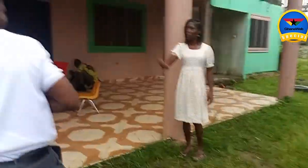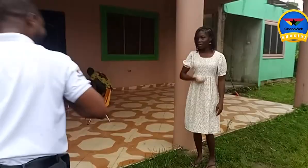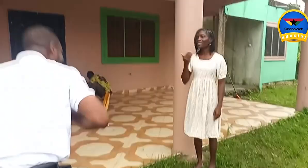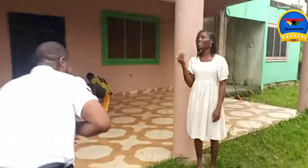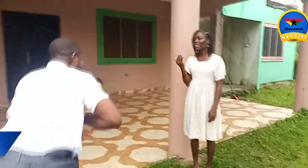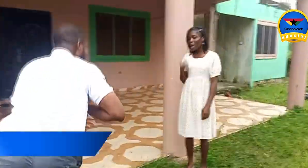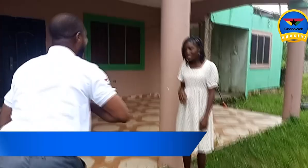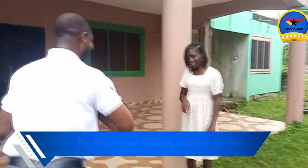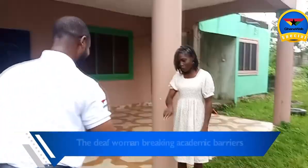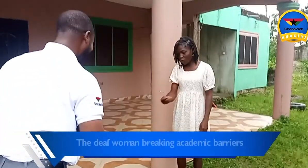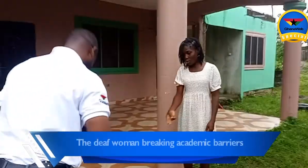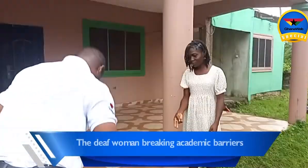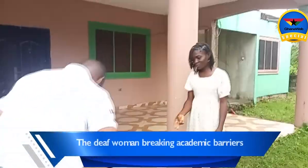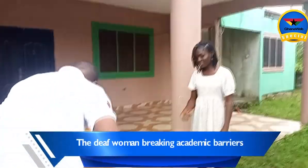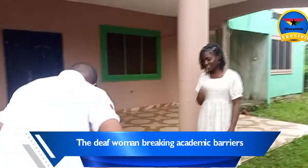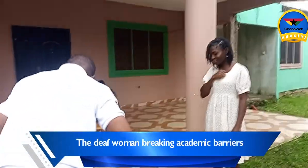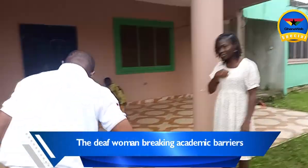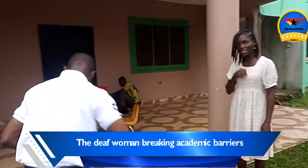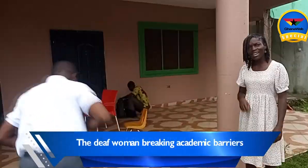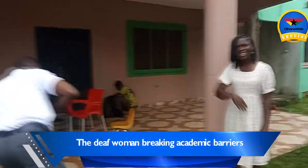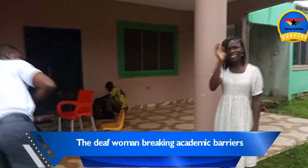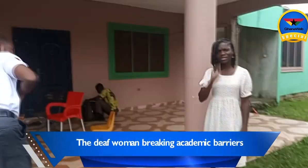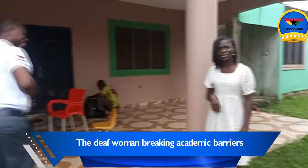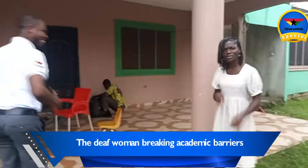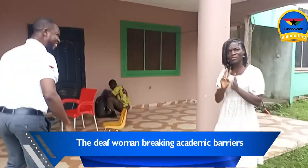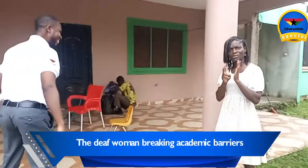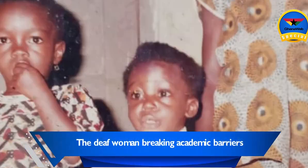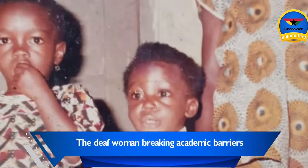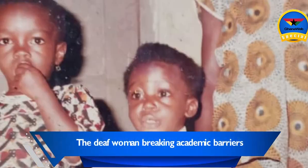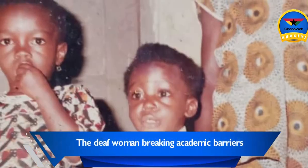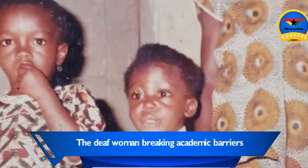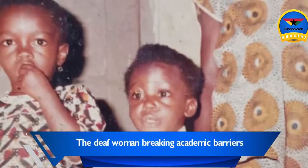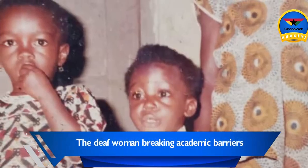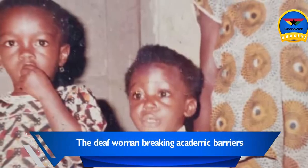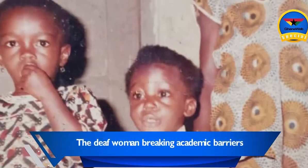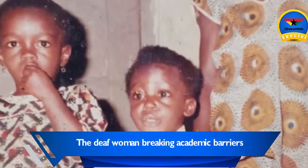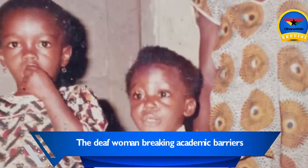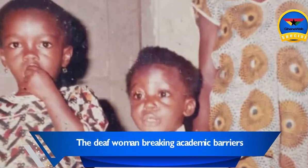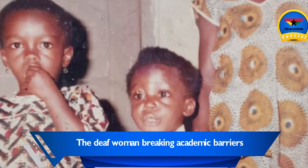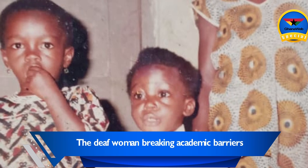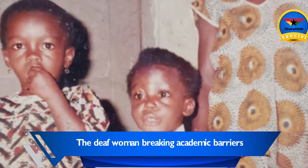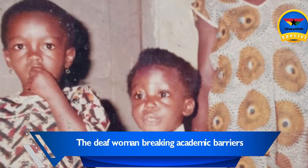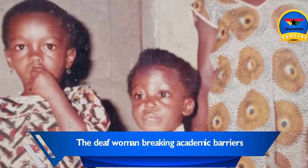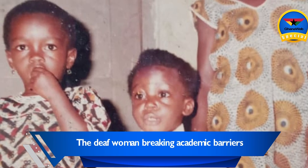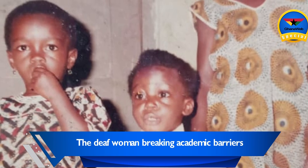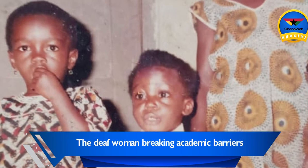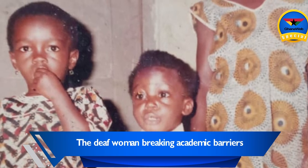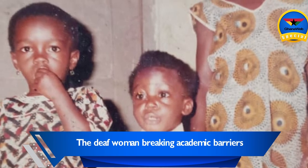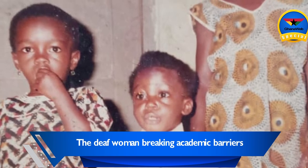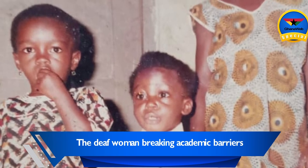Yes! Breaking barriers is no small feat. And Lydia Abeye-Aqua, a hearing impaired student,